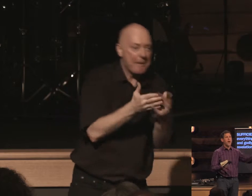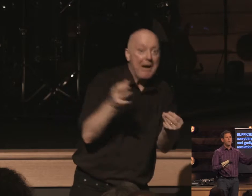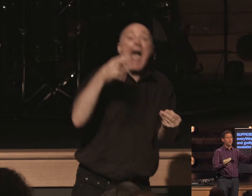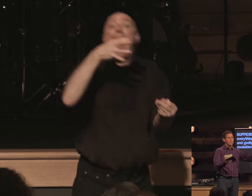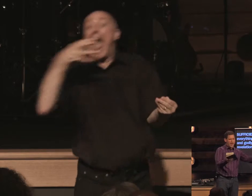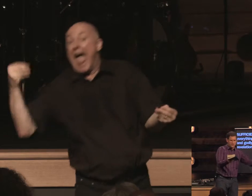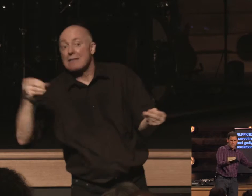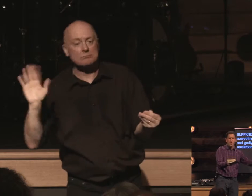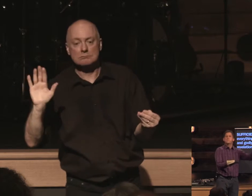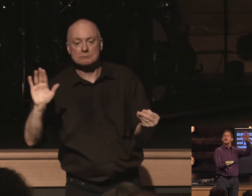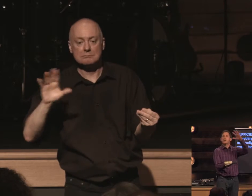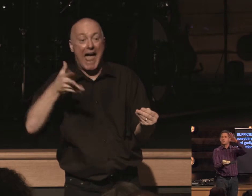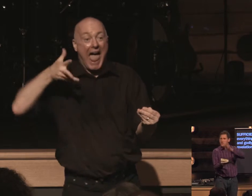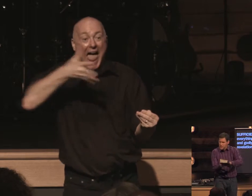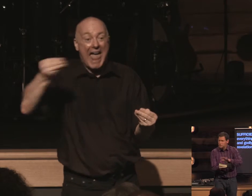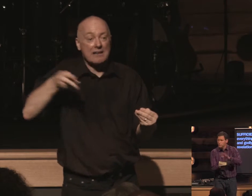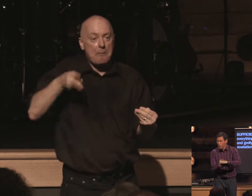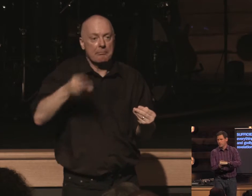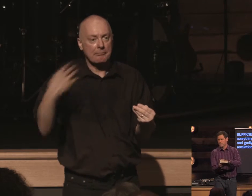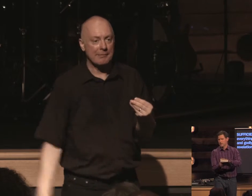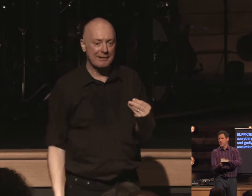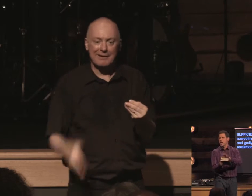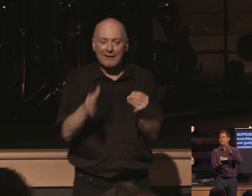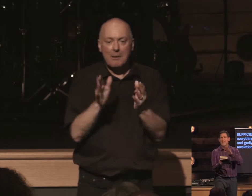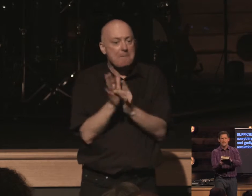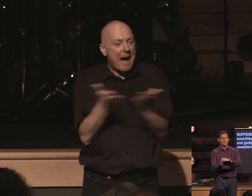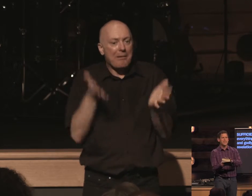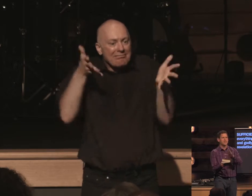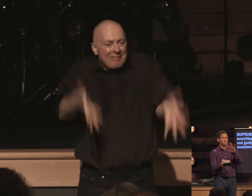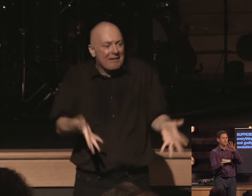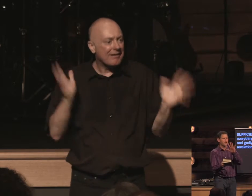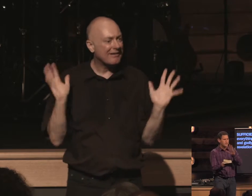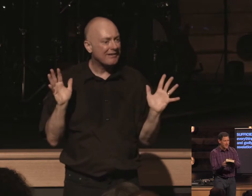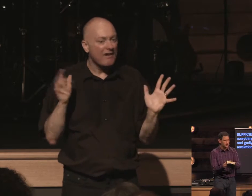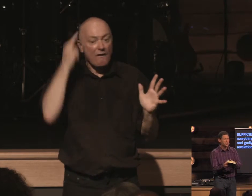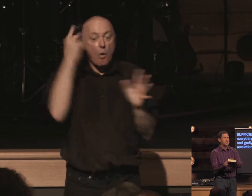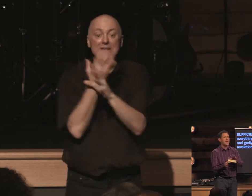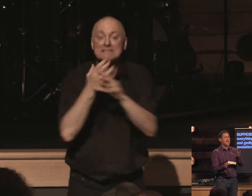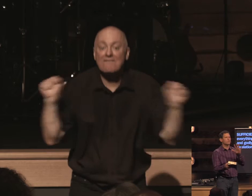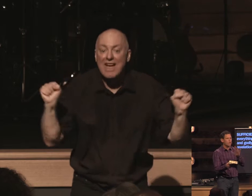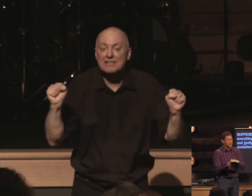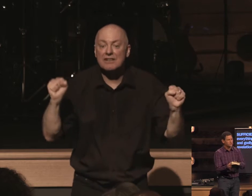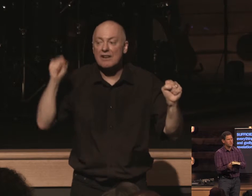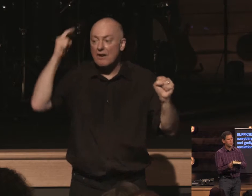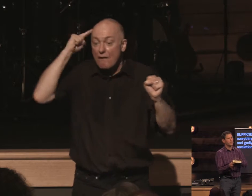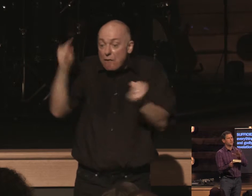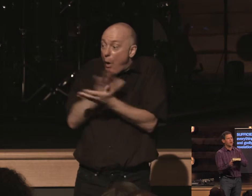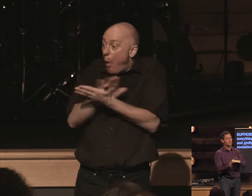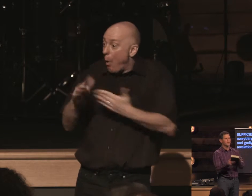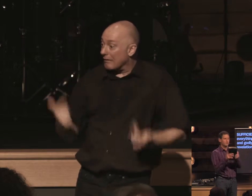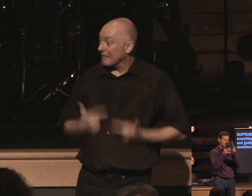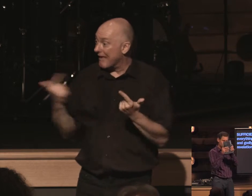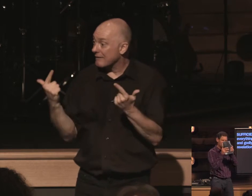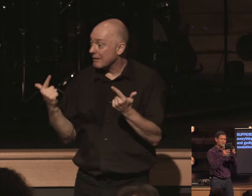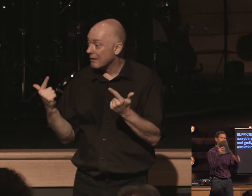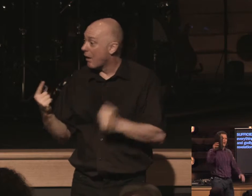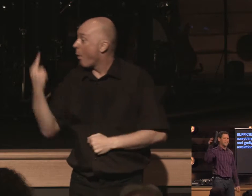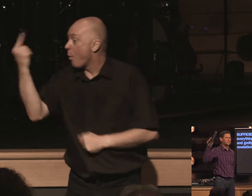helpful as they point back to this book at the end of the day for salvation and righteousness in christ god living is that this book is